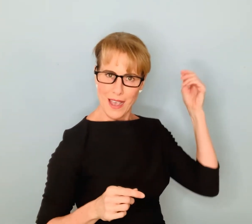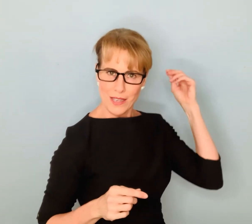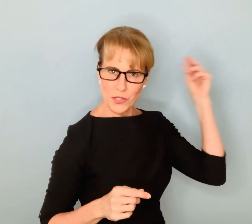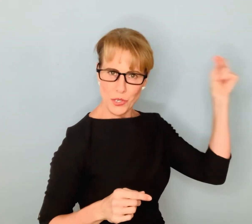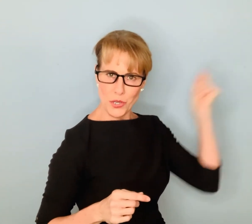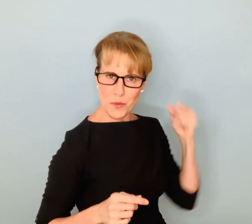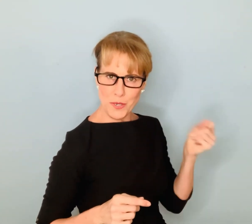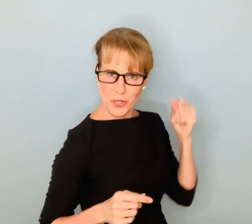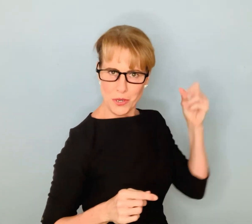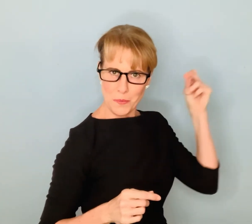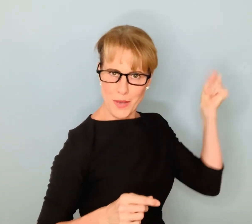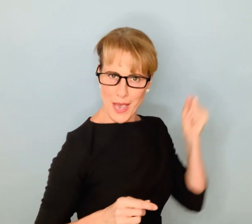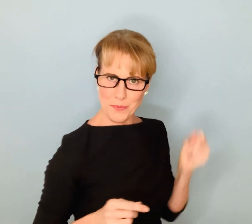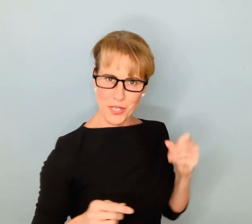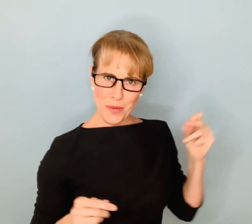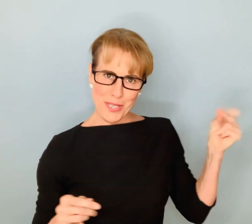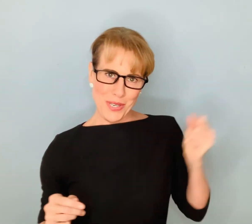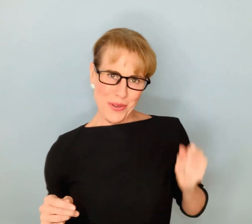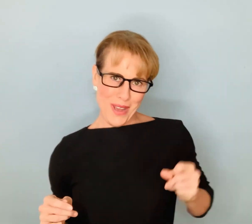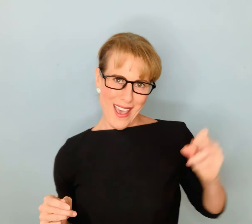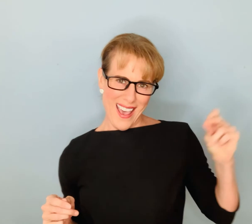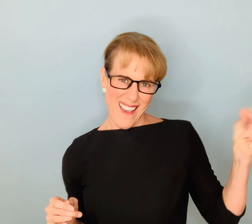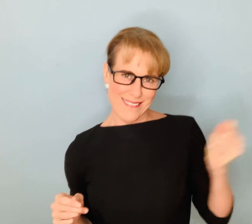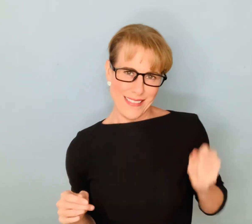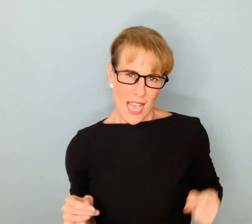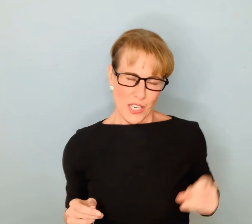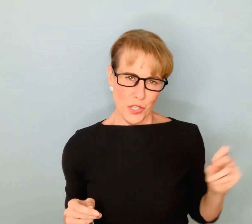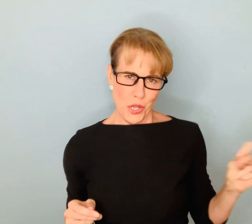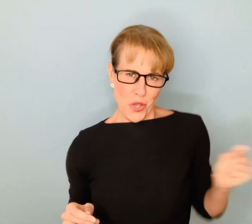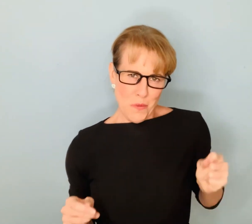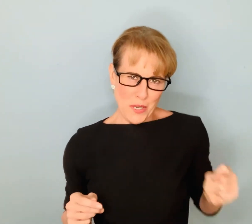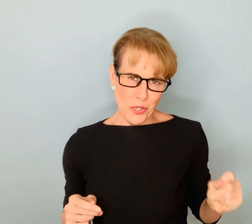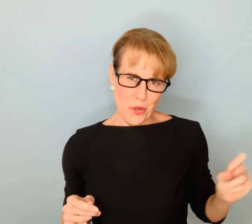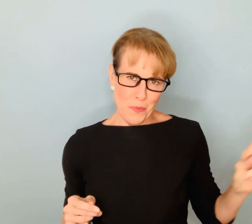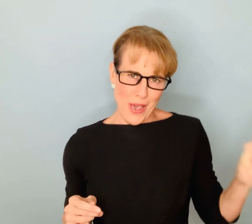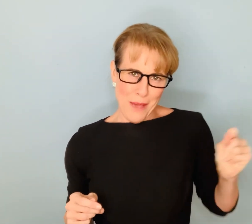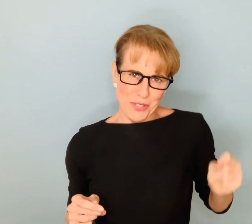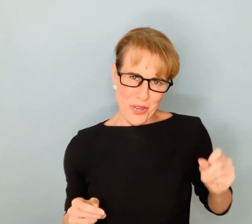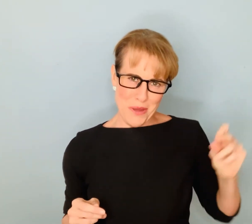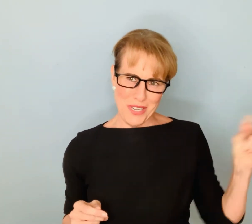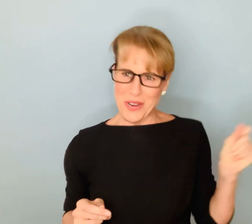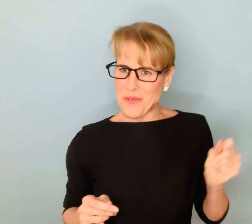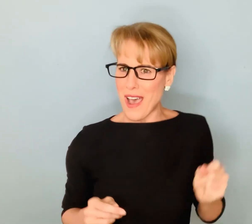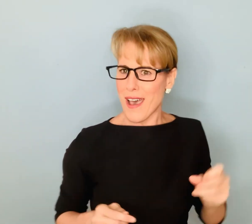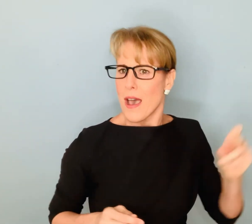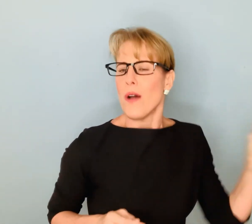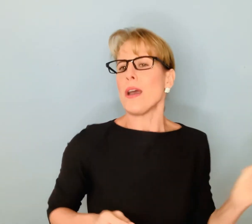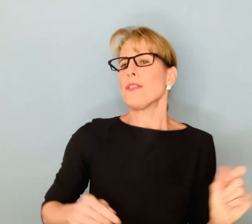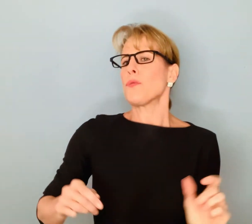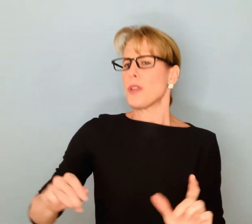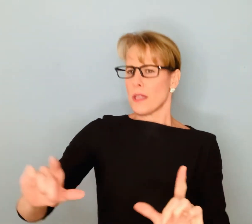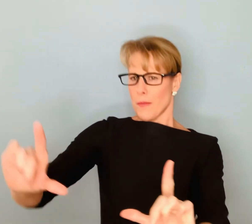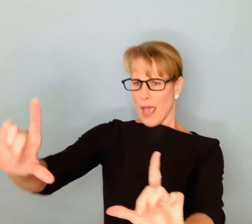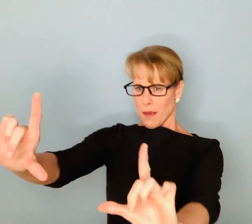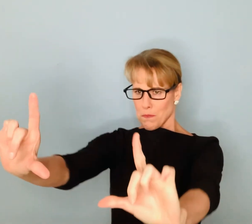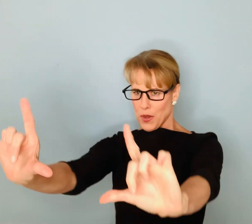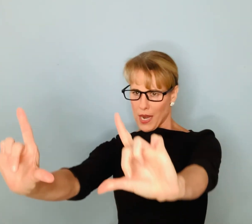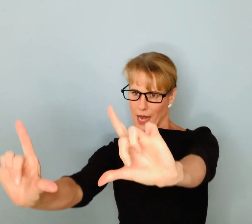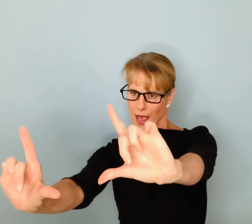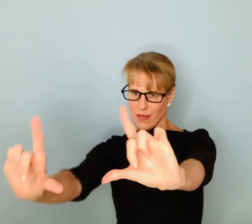Doo-ba-doo-plop, doo-ba-doo-ba. Doo-ba-doo-plop, doo-ba-doo-ba. When the rhythm and beat and